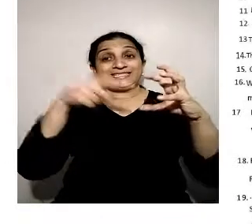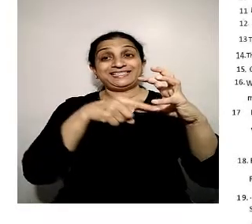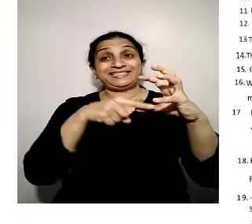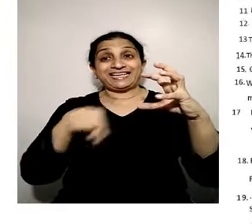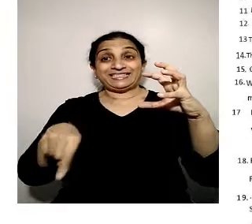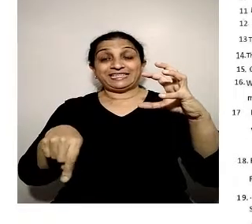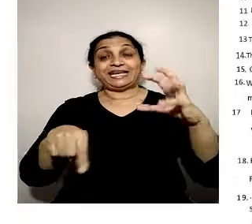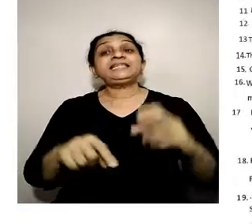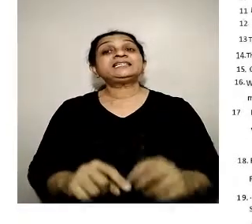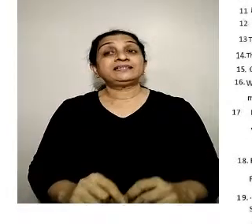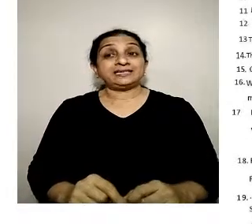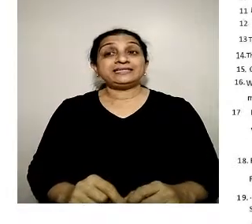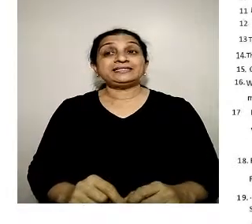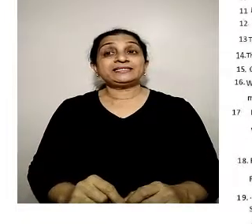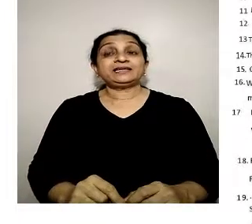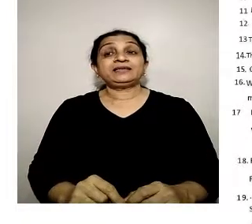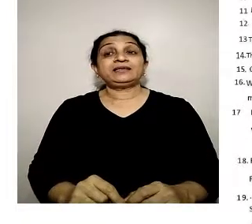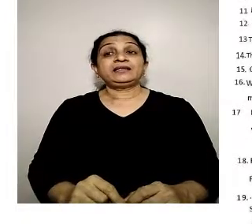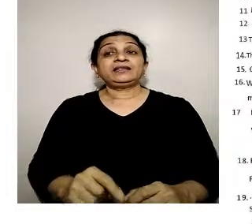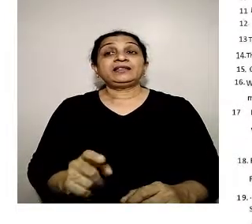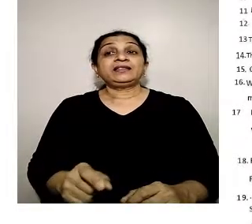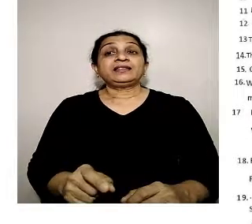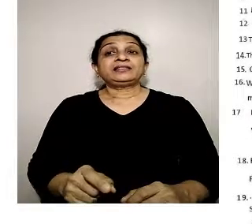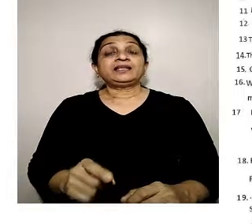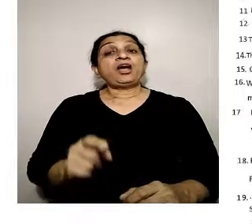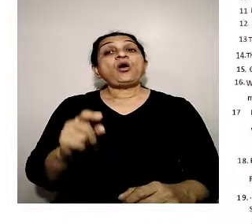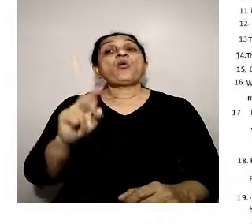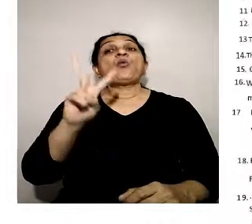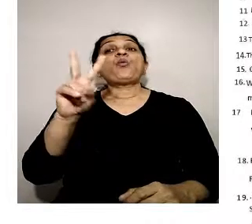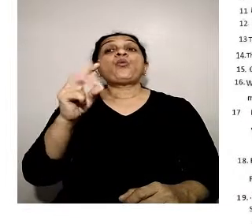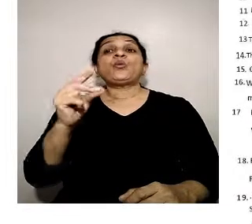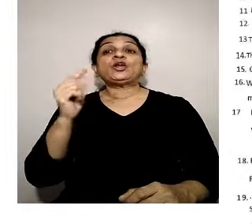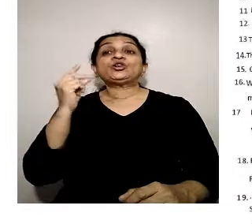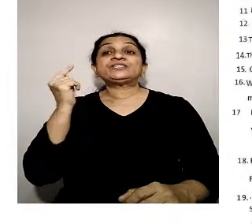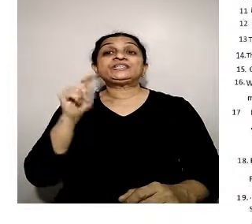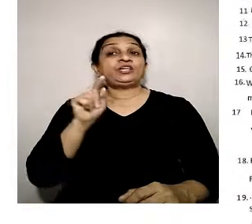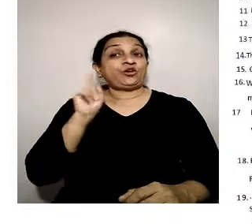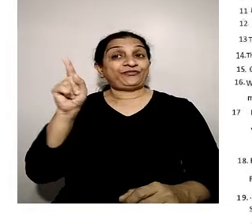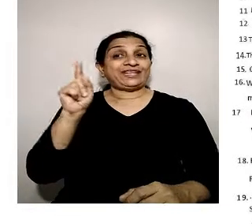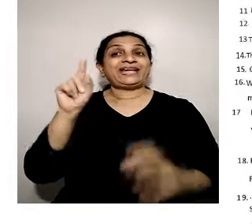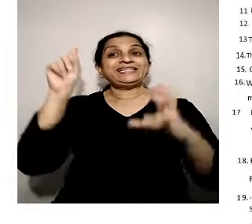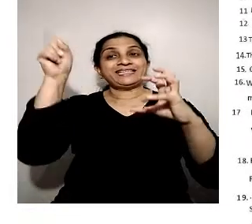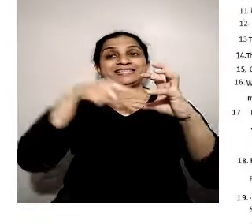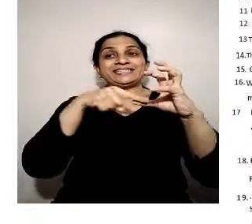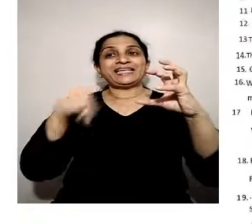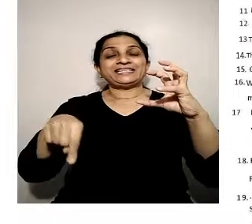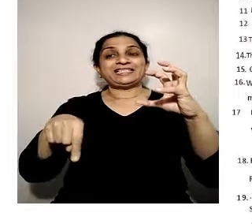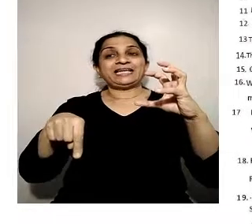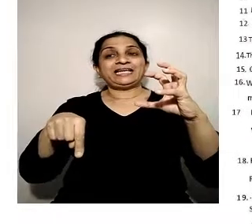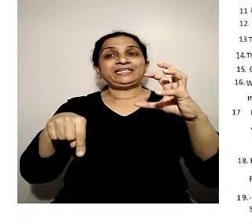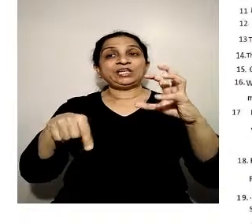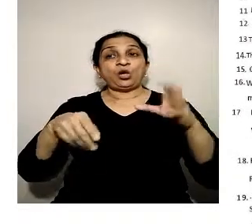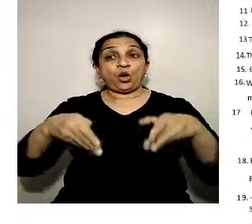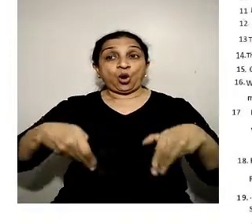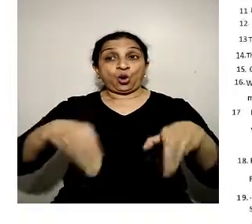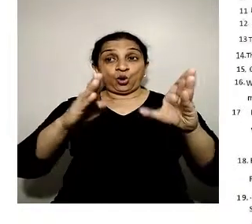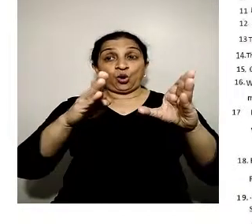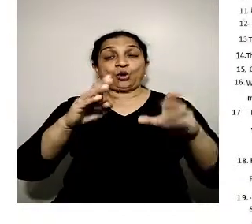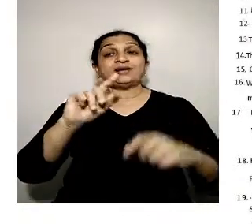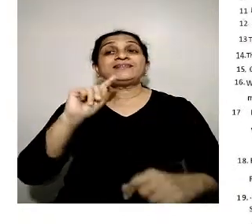is velocity of the satellite along